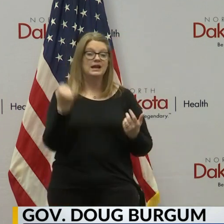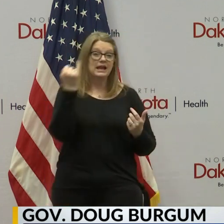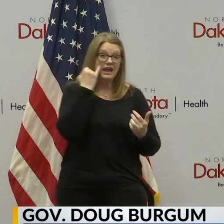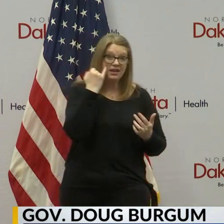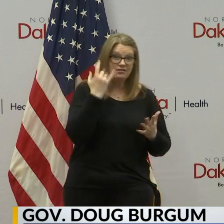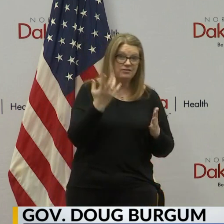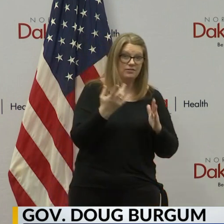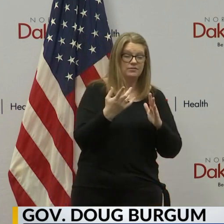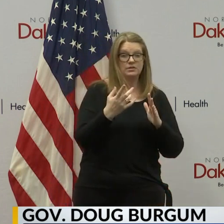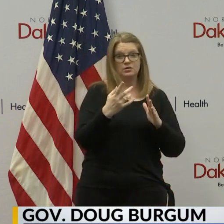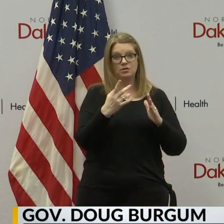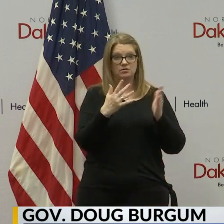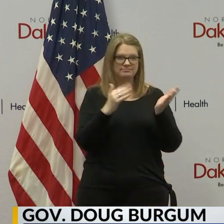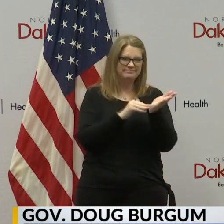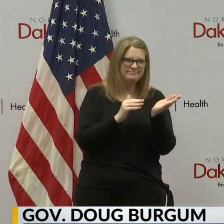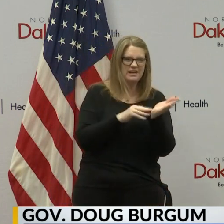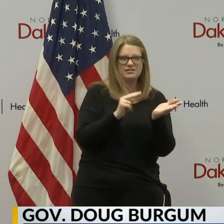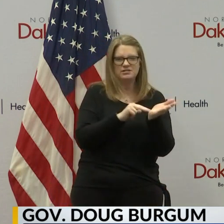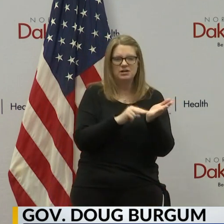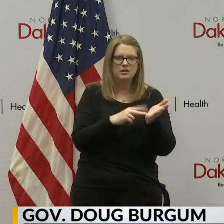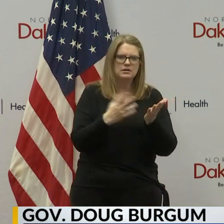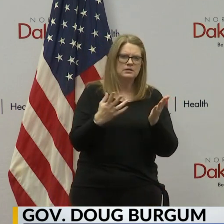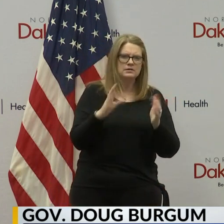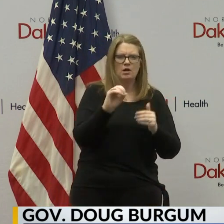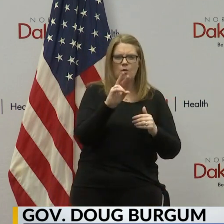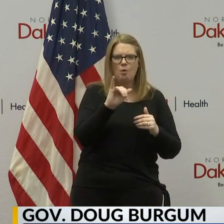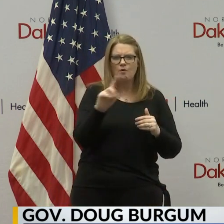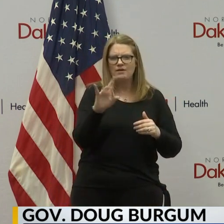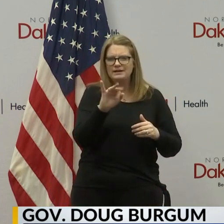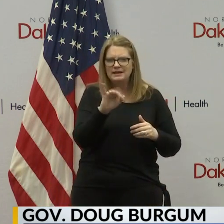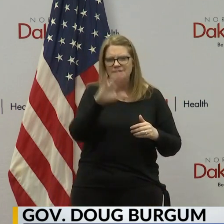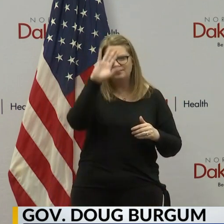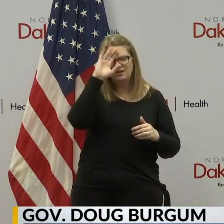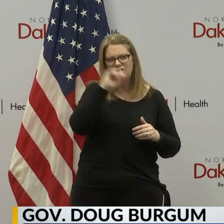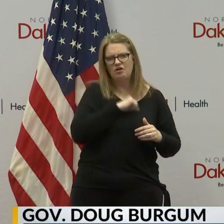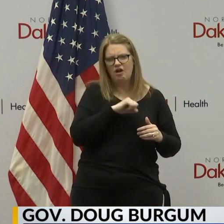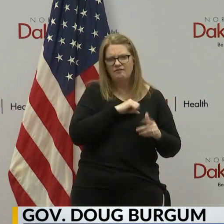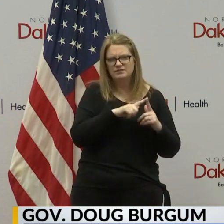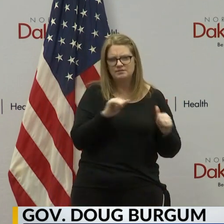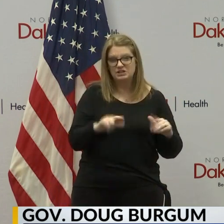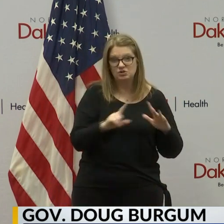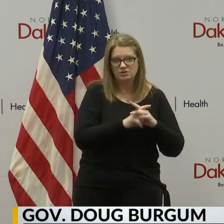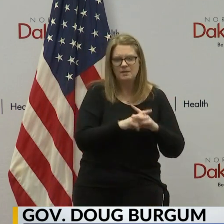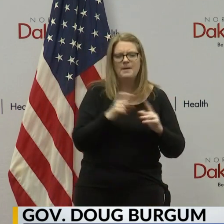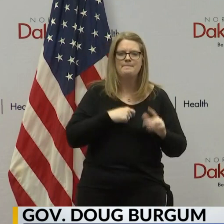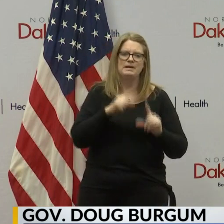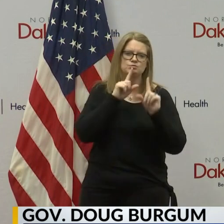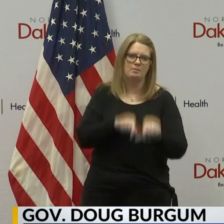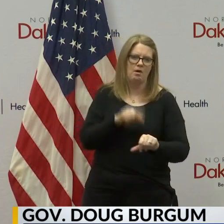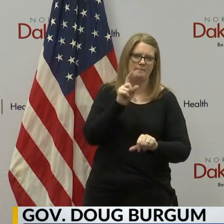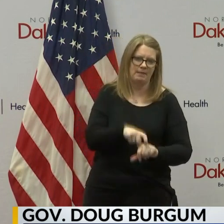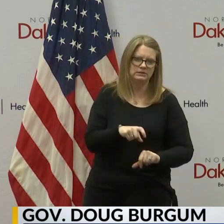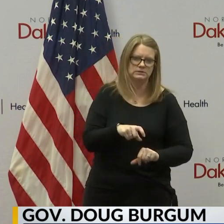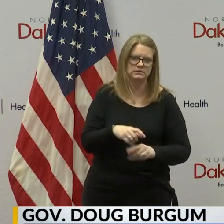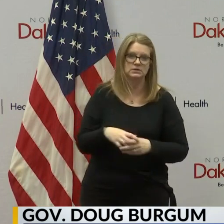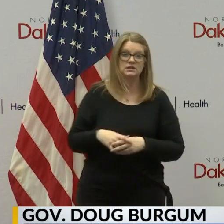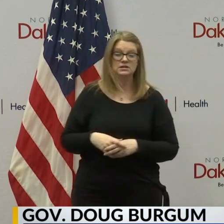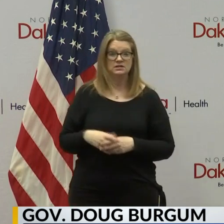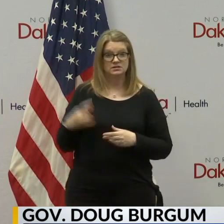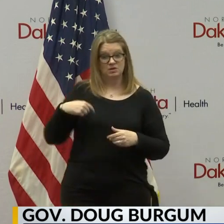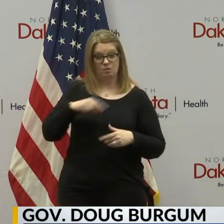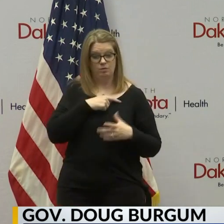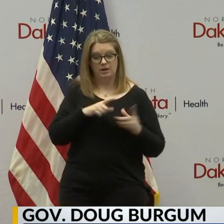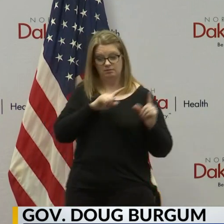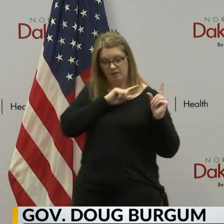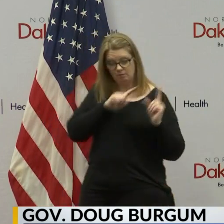of Health or their providers if any COVID-19 symptoms occur, fever, cough, et cetera. By responding swiftly to these localized outbreaks